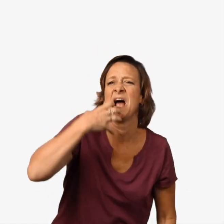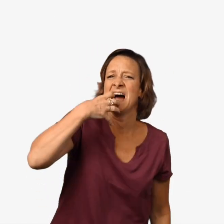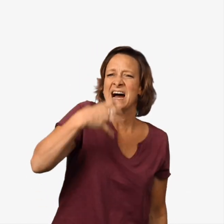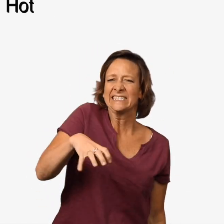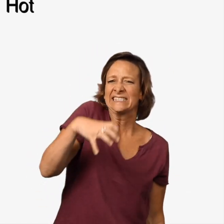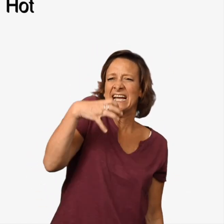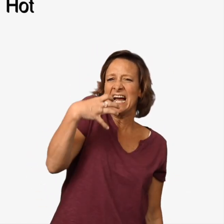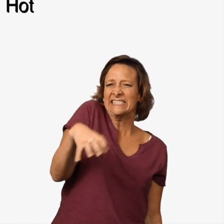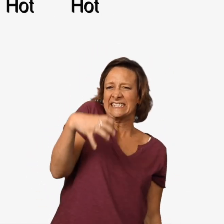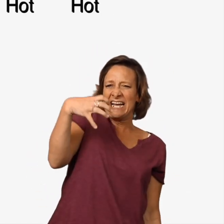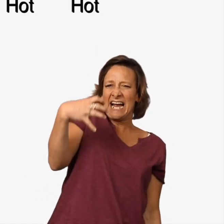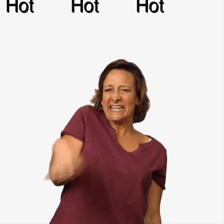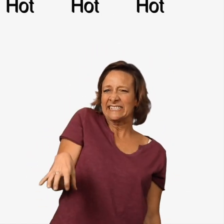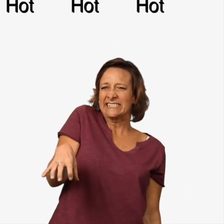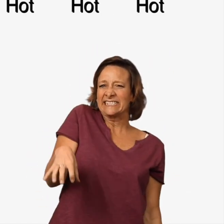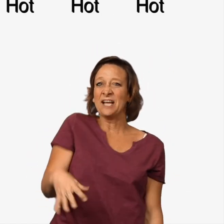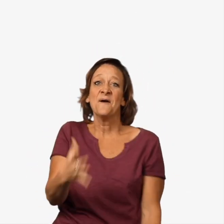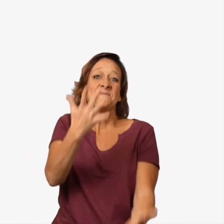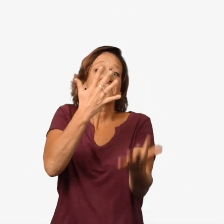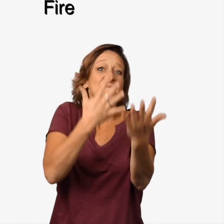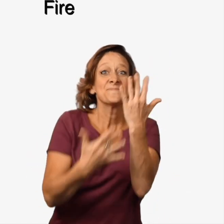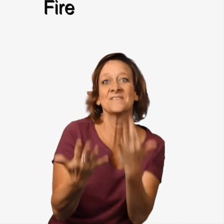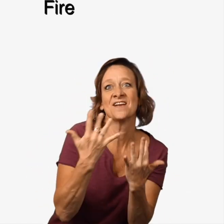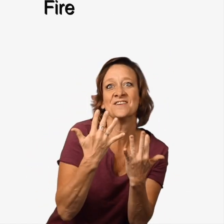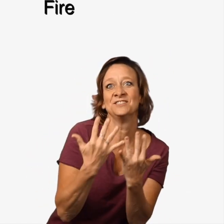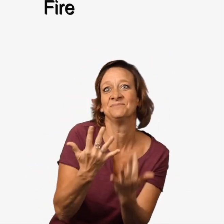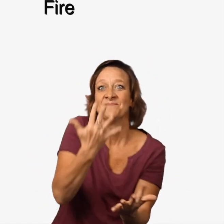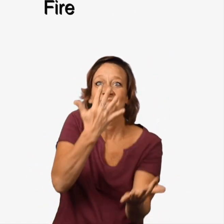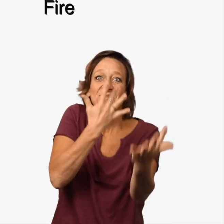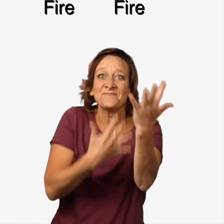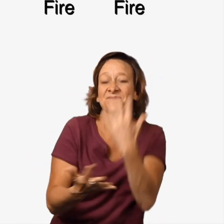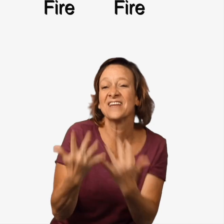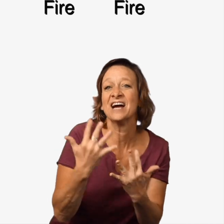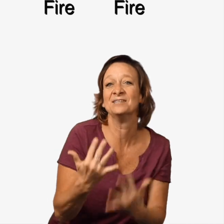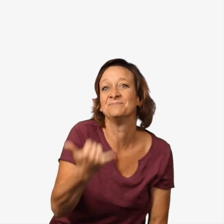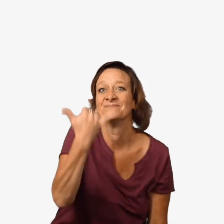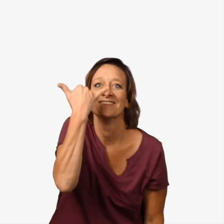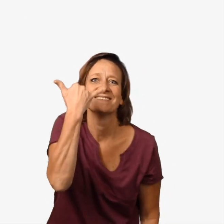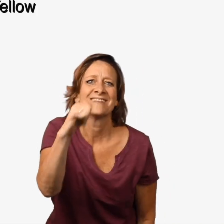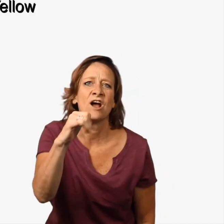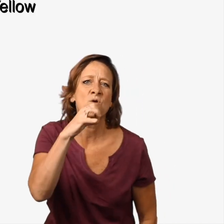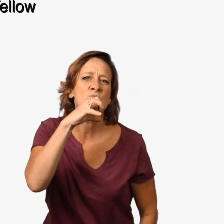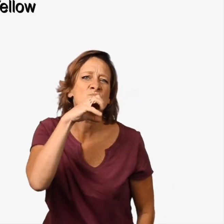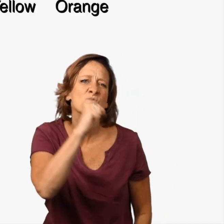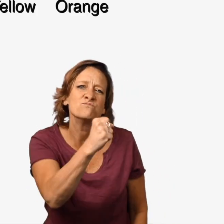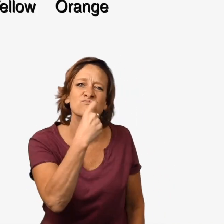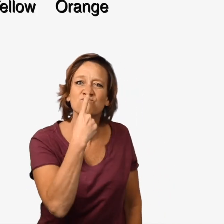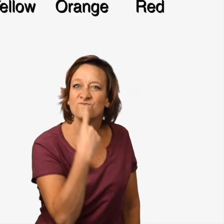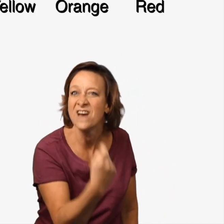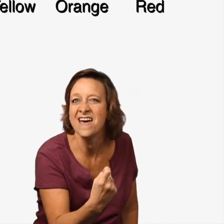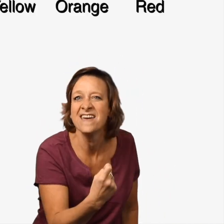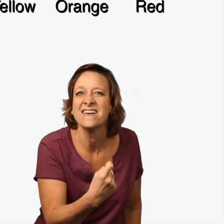Hot, hot, hot. Fire, fire. Yellow, orange, red.